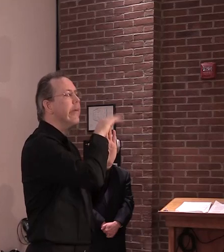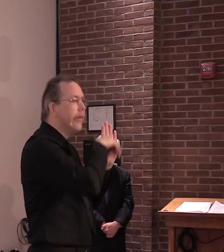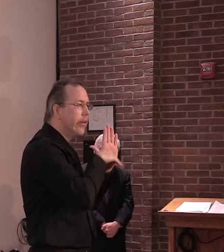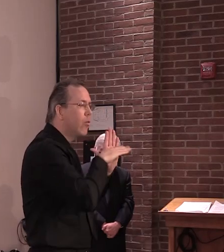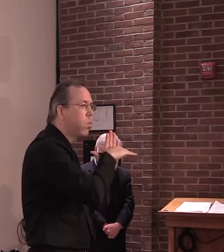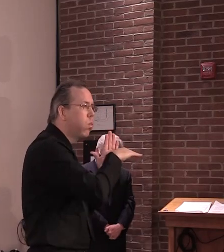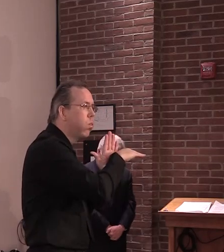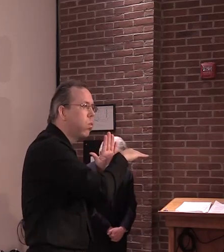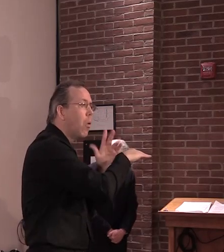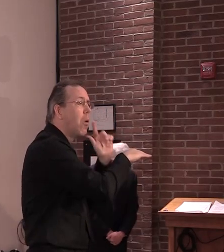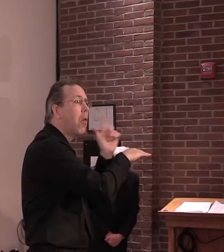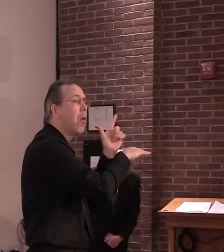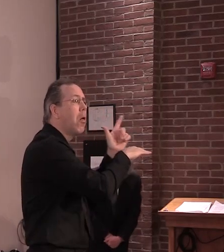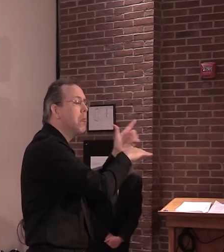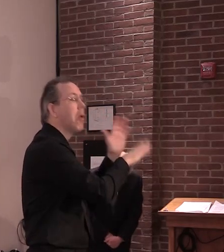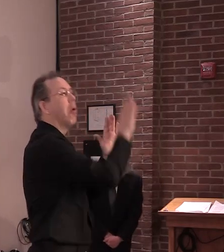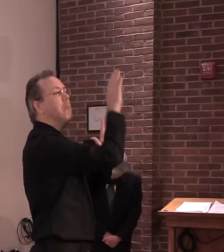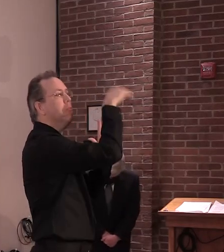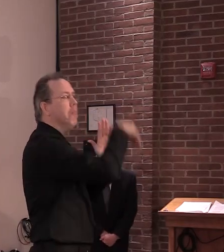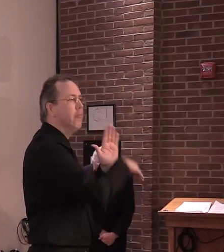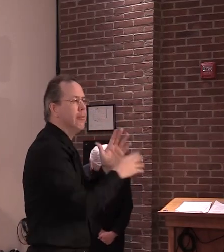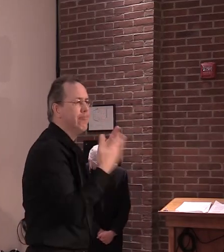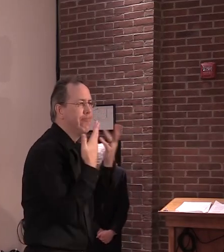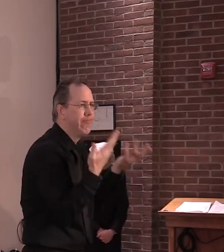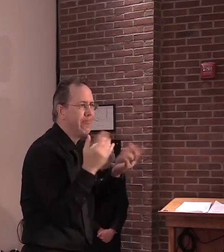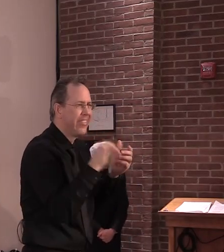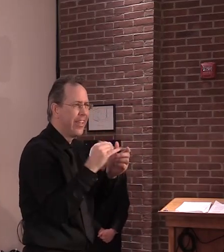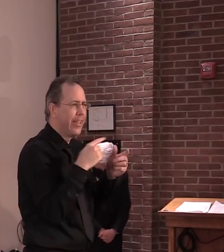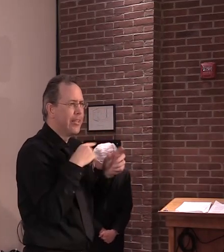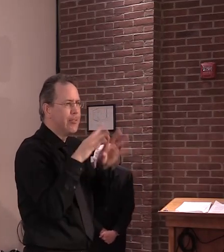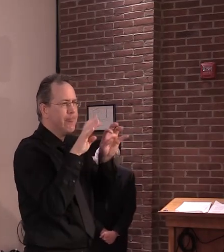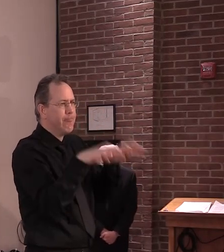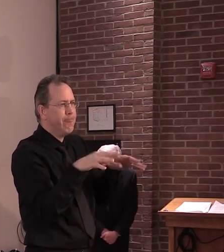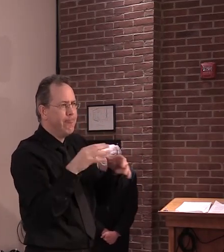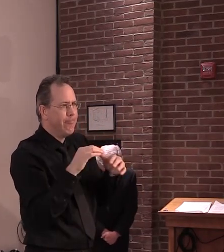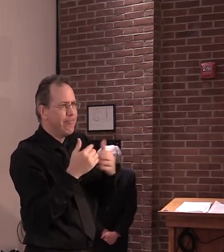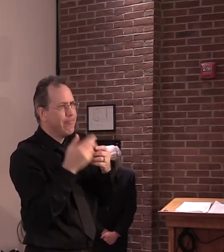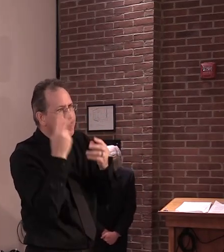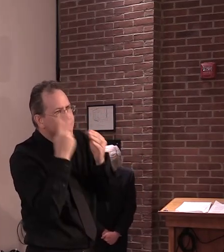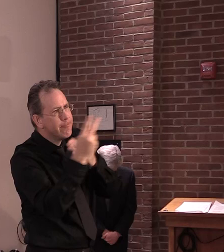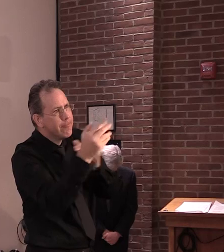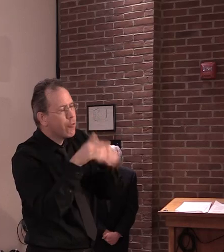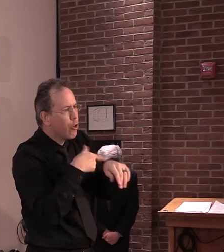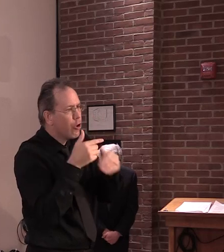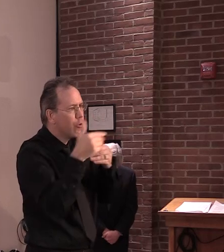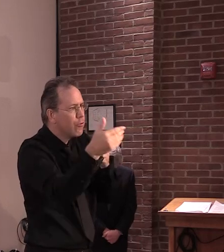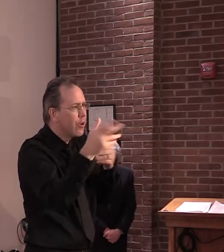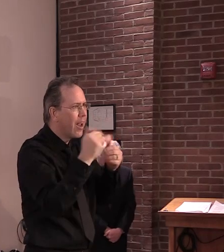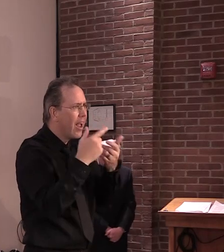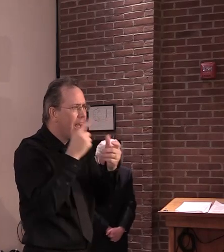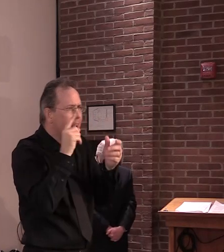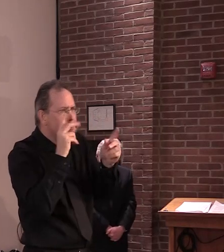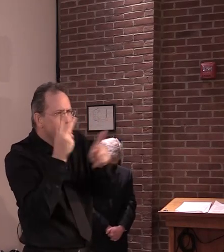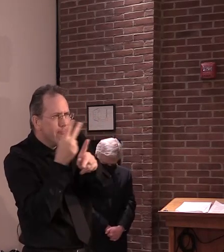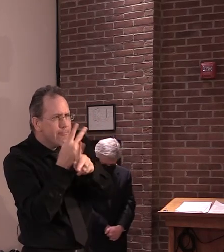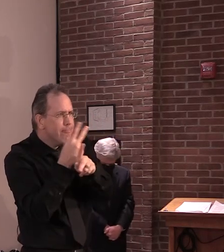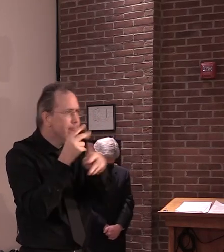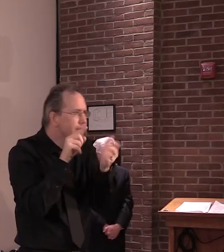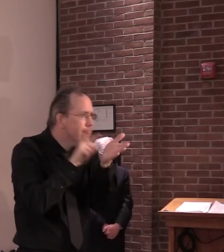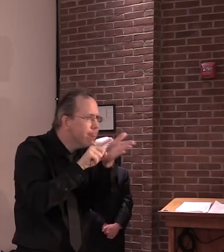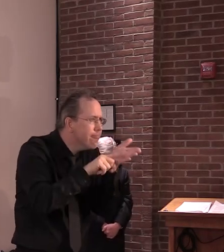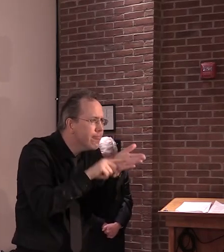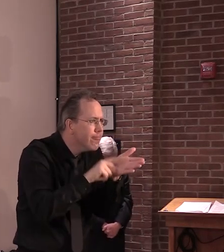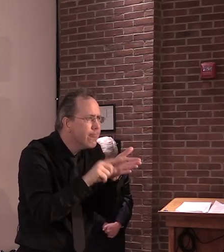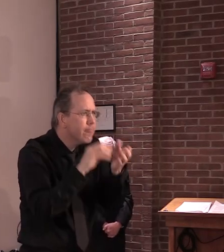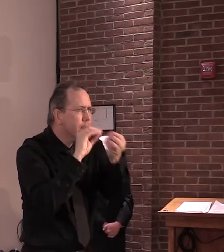if of modeling, lots of good guesswork by very well intentioned and scientifically credible people. But